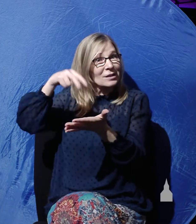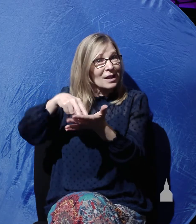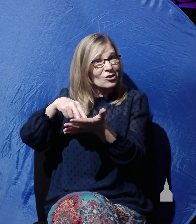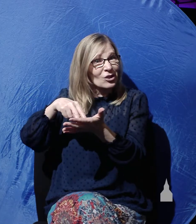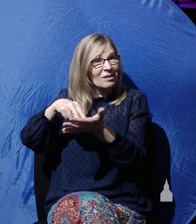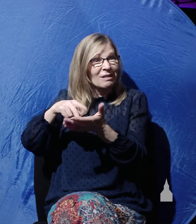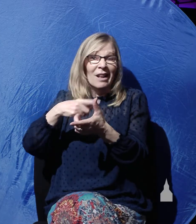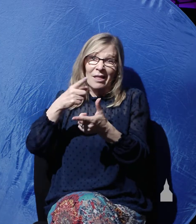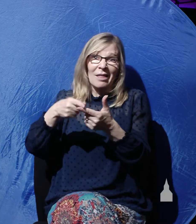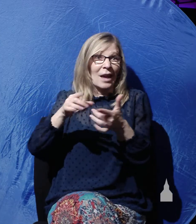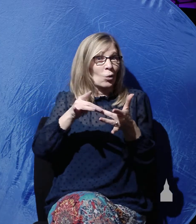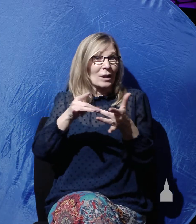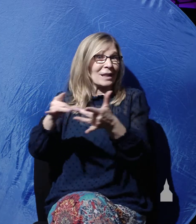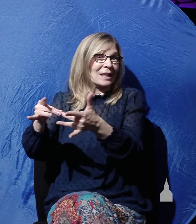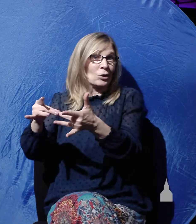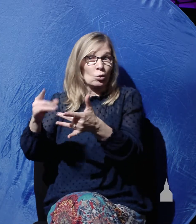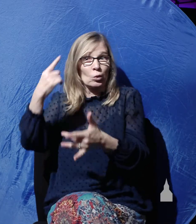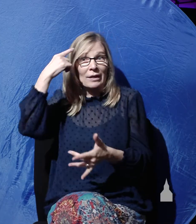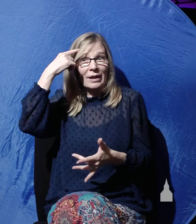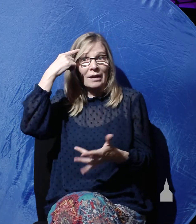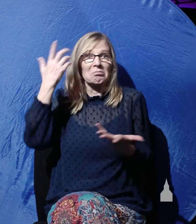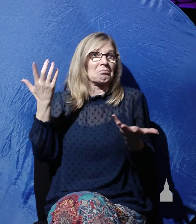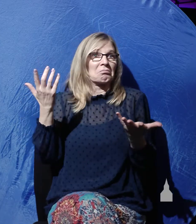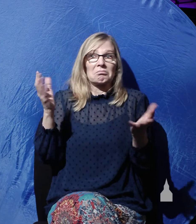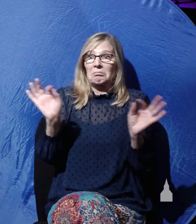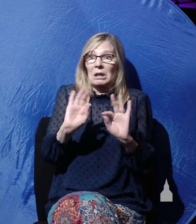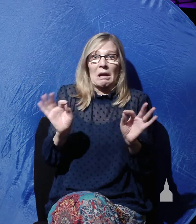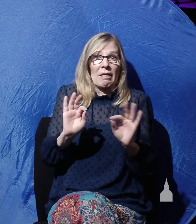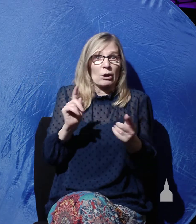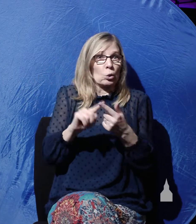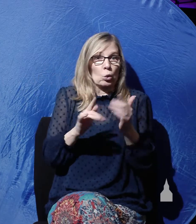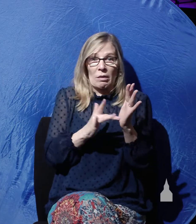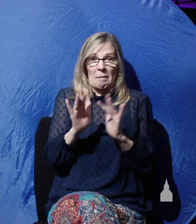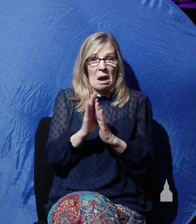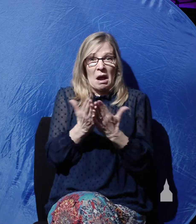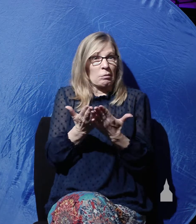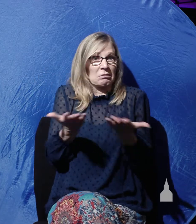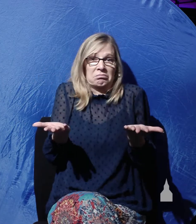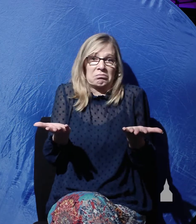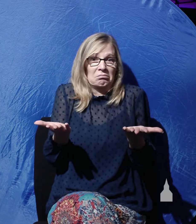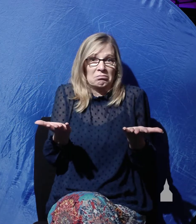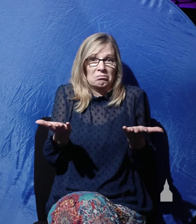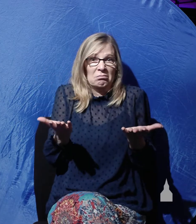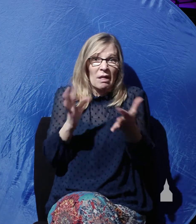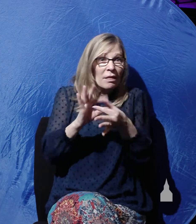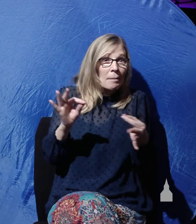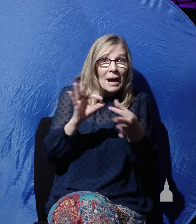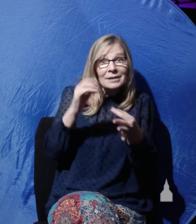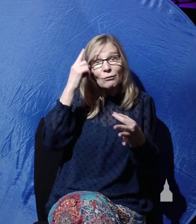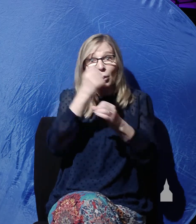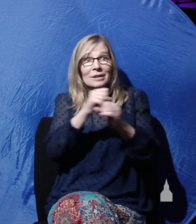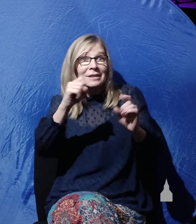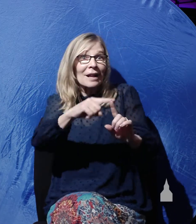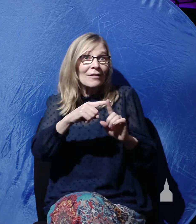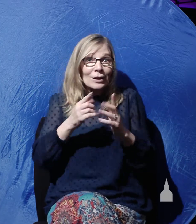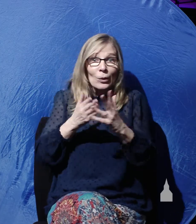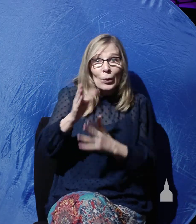conclude, they'll conclude there's nothing to the Bible. There's nothing to the message of salvation in Christ. It's just